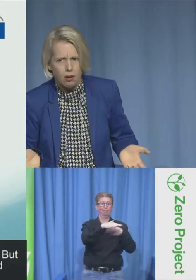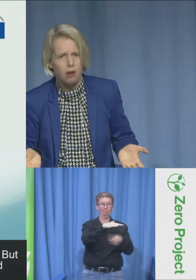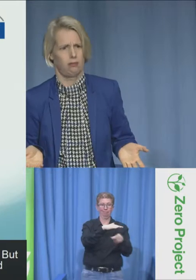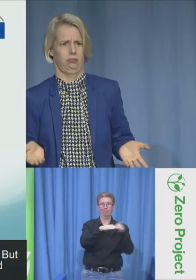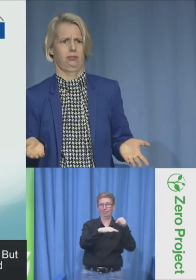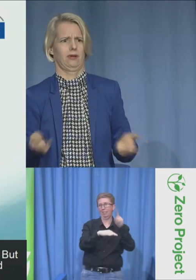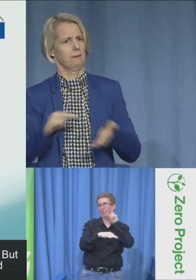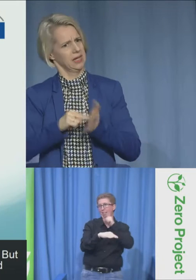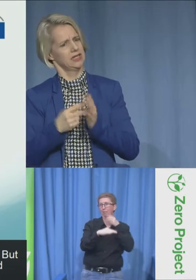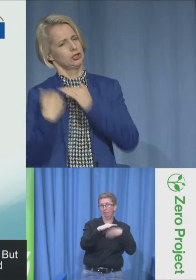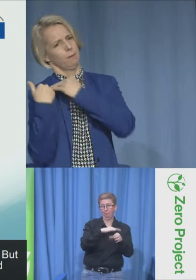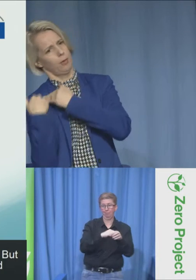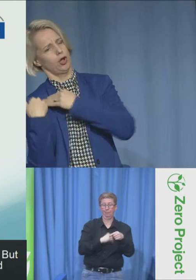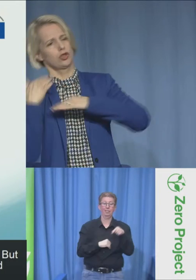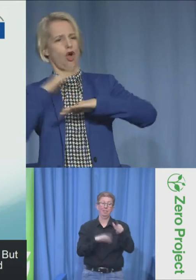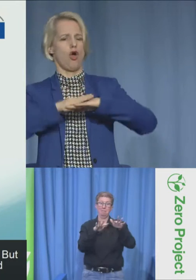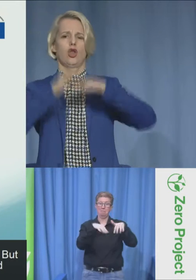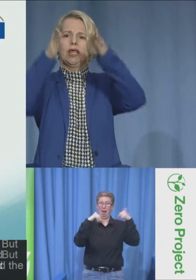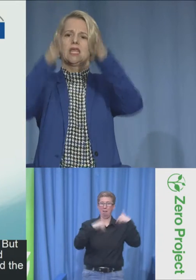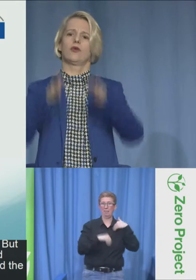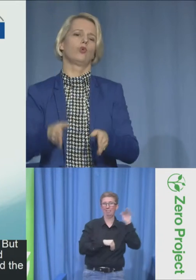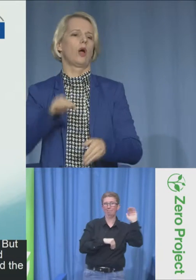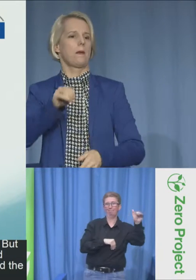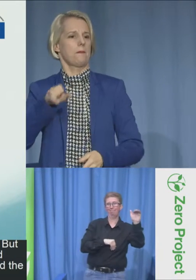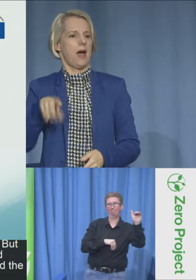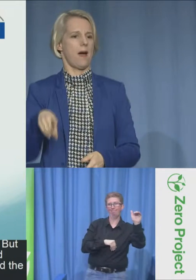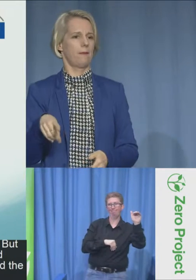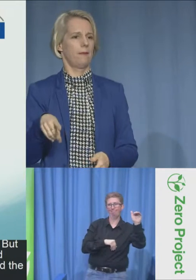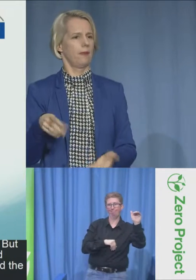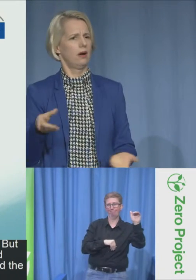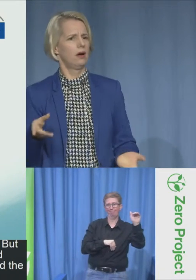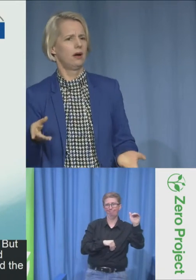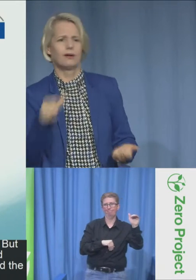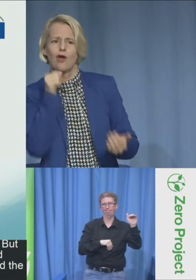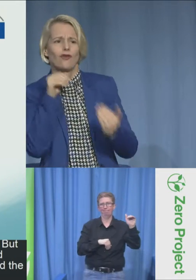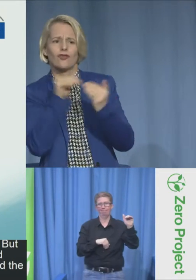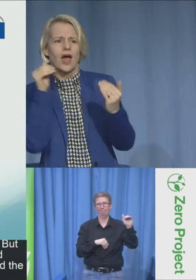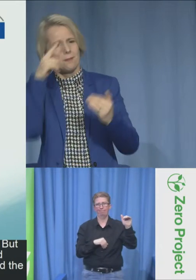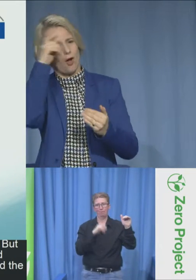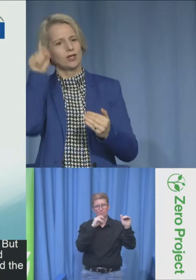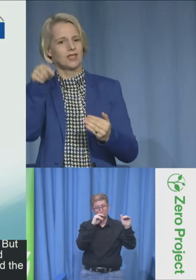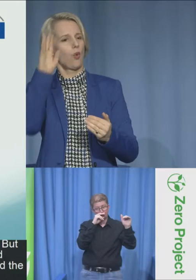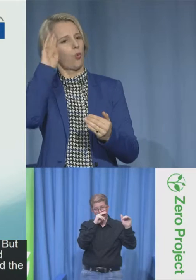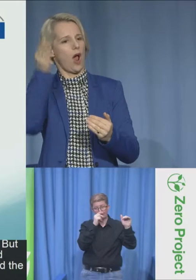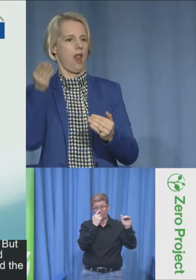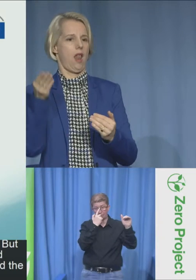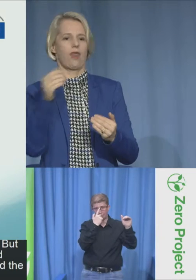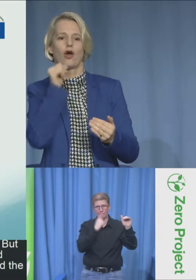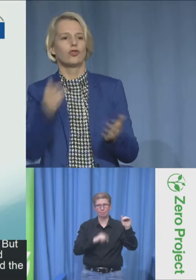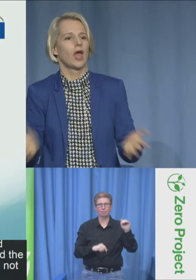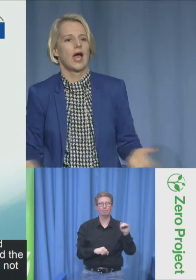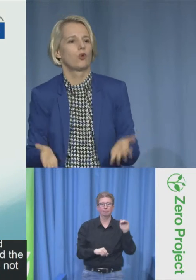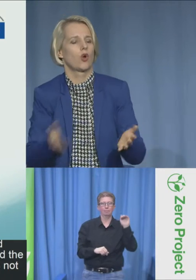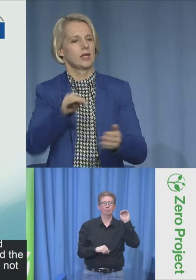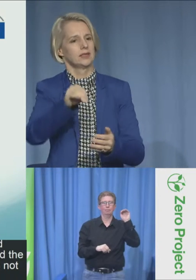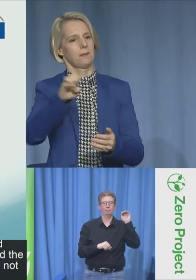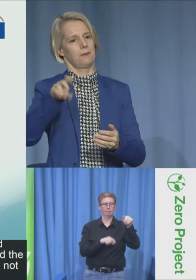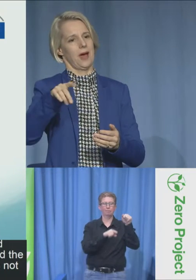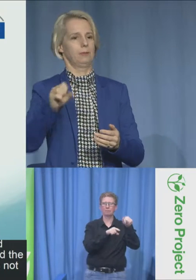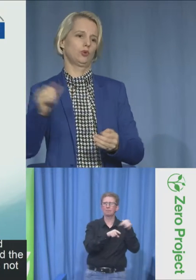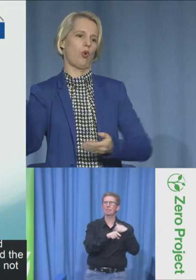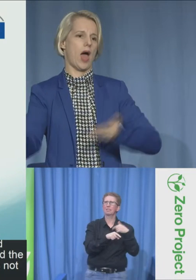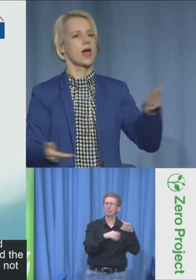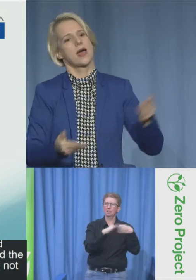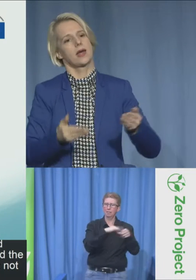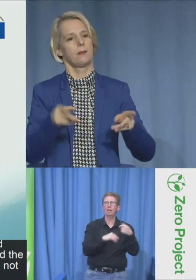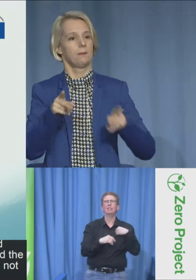problem. You're the one who decided to hire them. And I said, now this is ridiculous because it's not fair. The responsibility